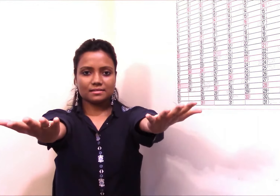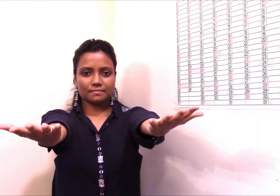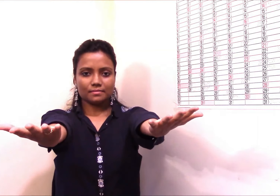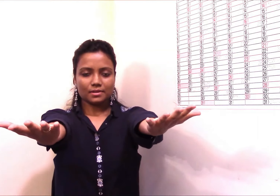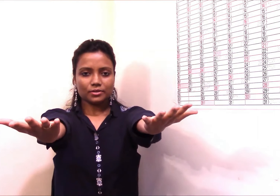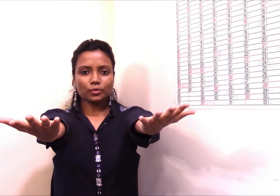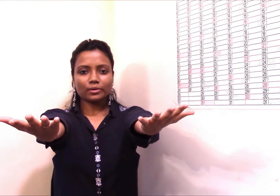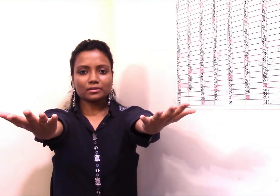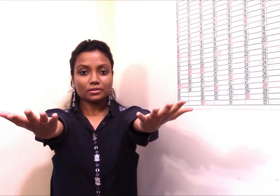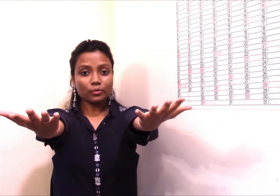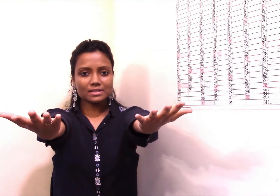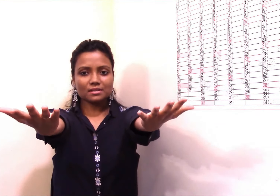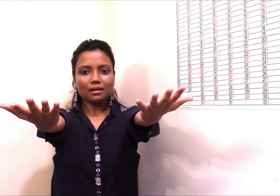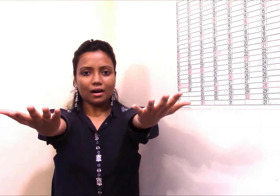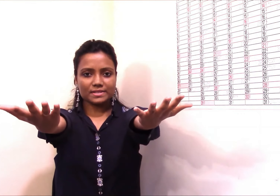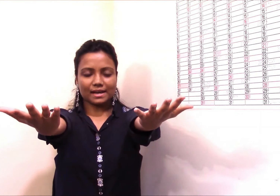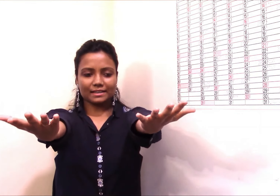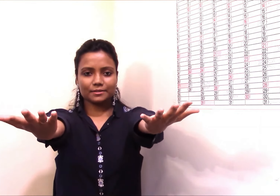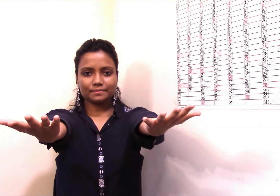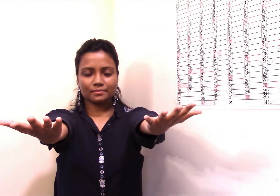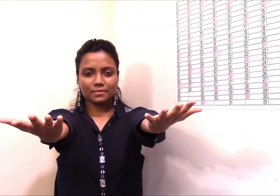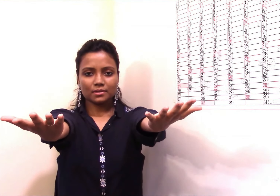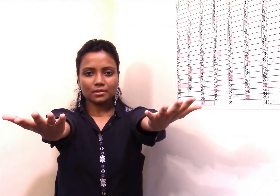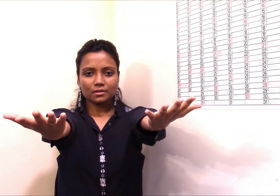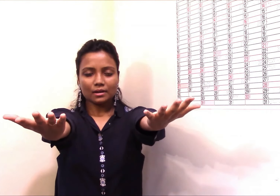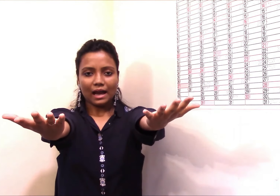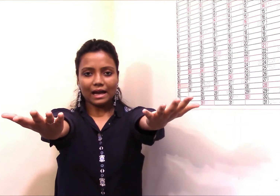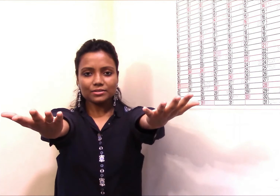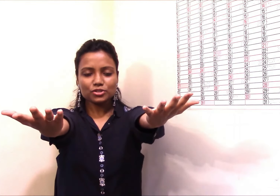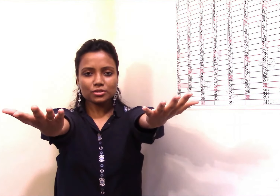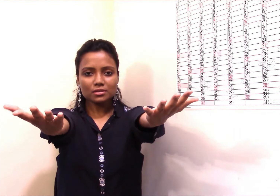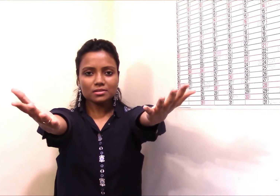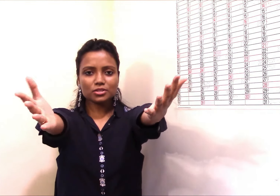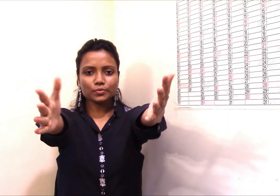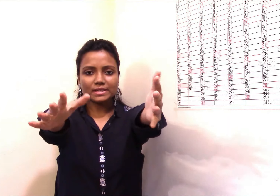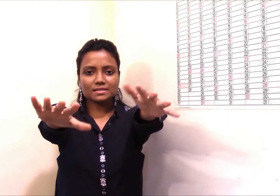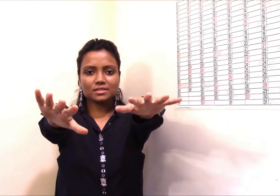towards the outside and just twist.